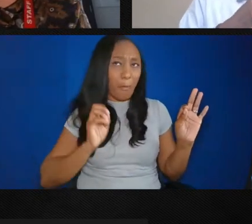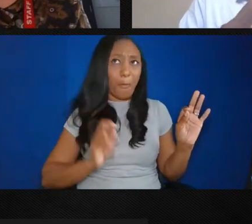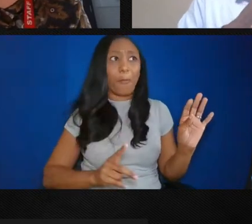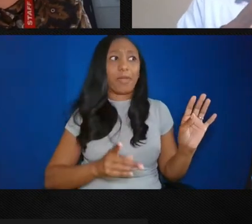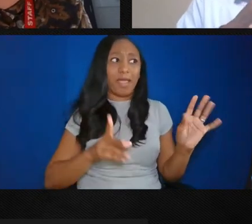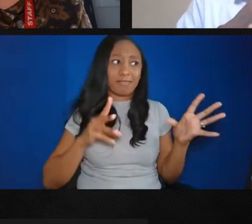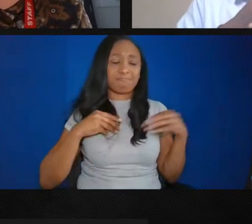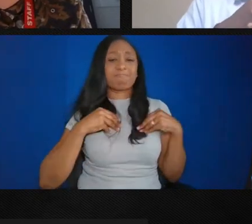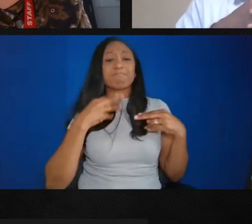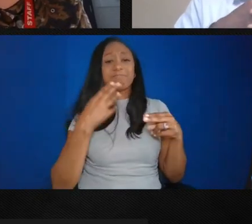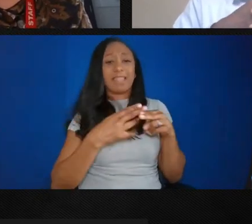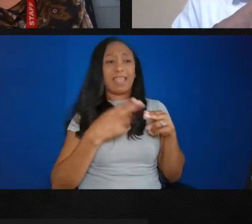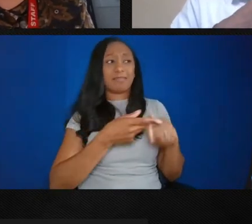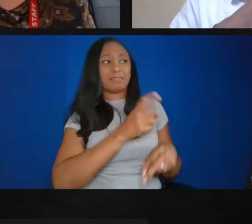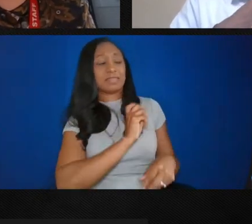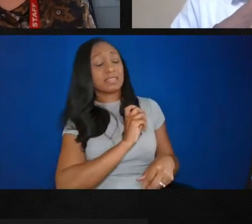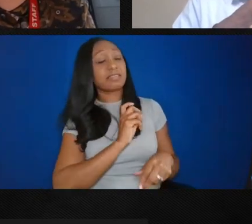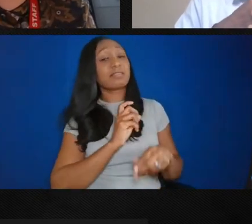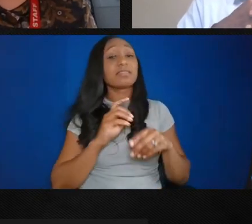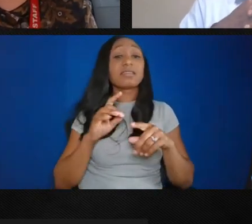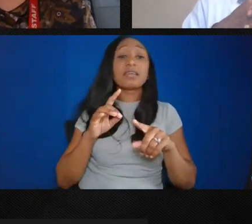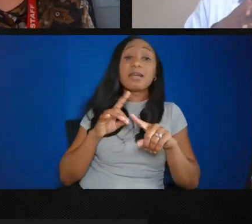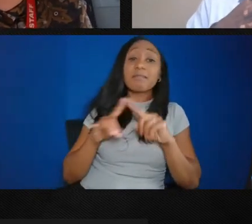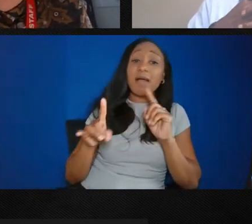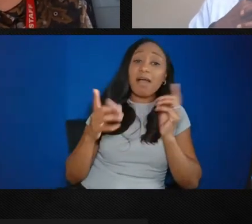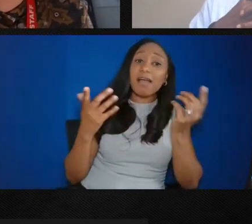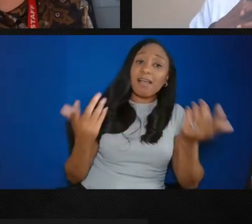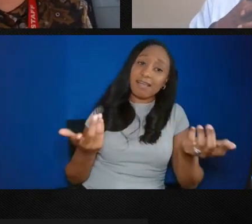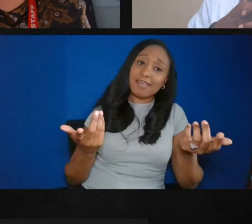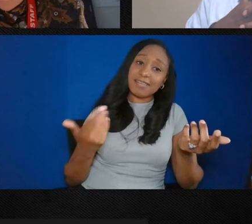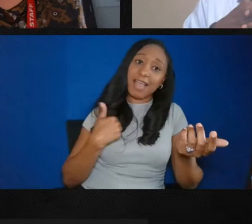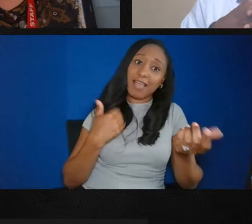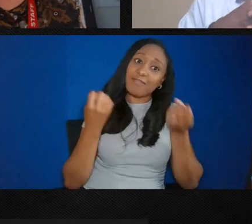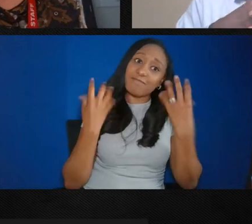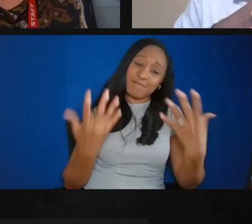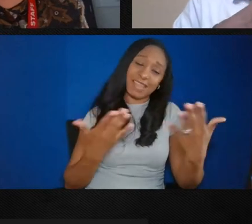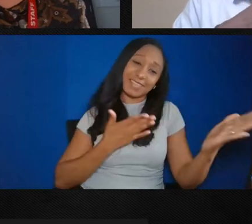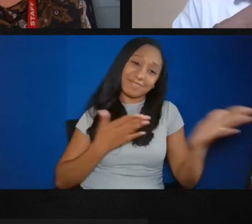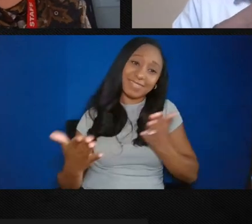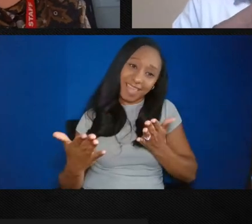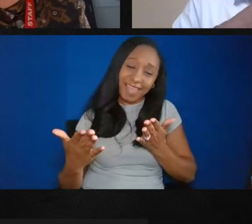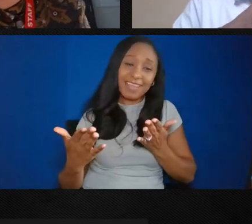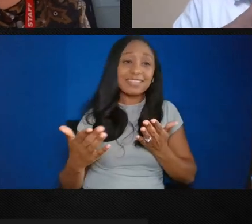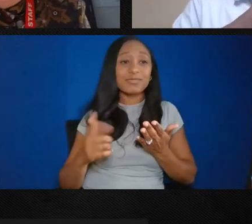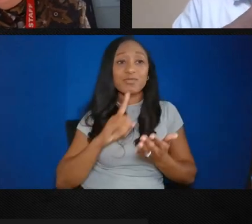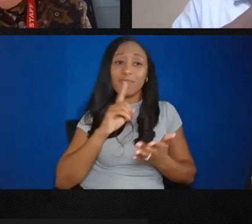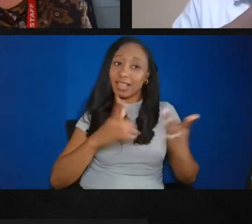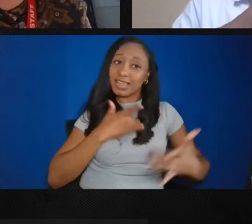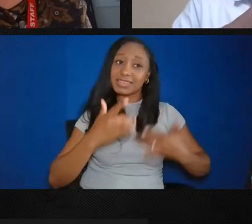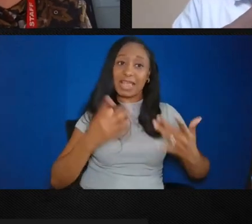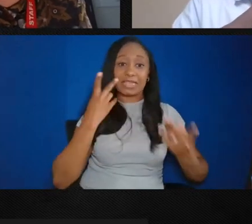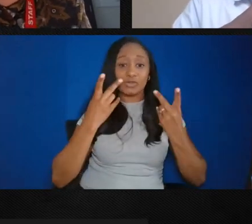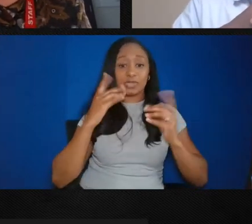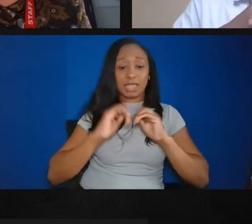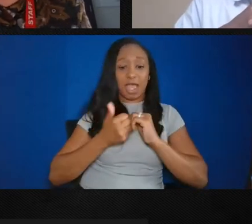So basically, Hannah, what Vince is saying is that he has many, many plans. We're very excited to see how they manifest.